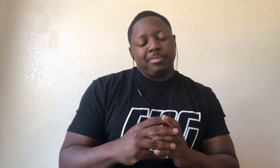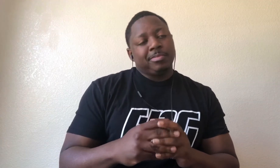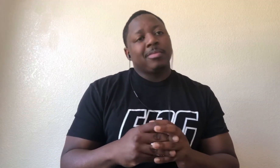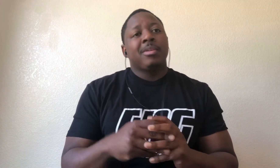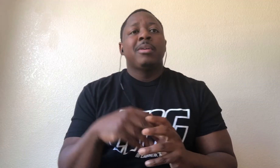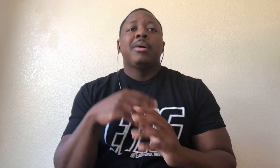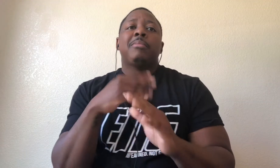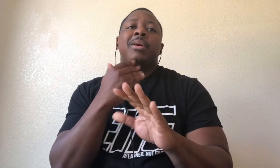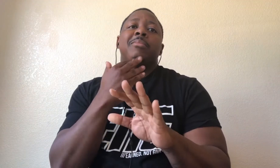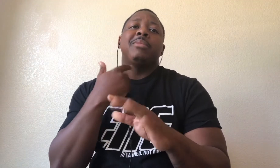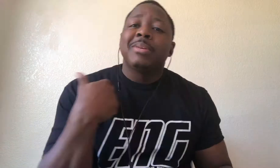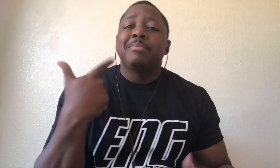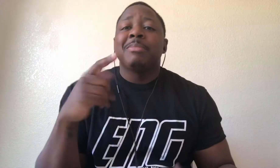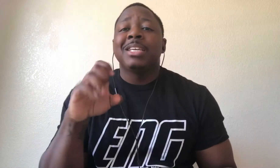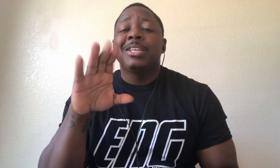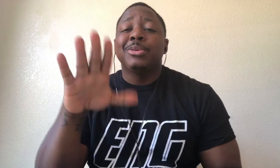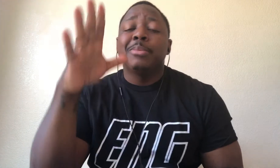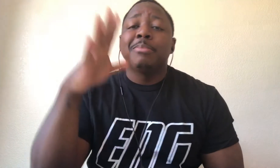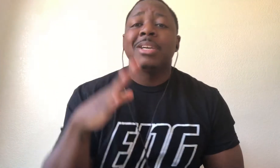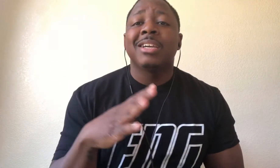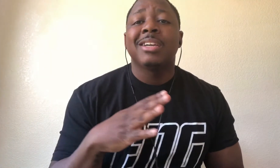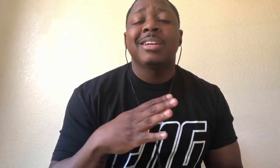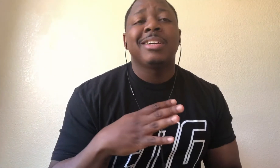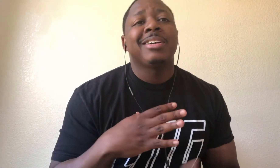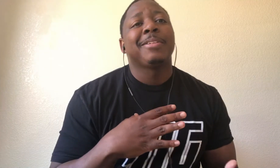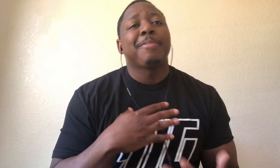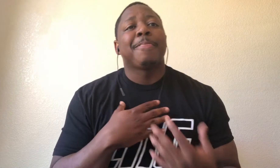Baby, let me be your man